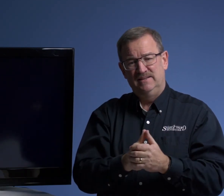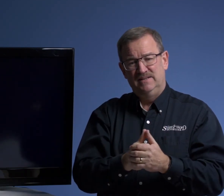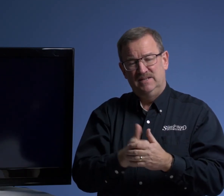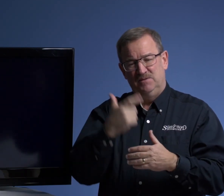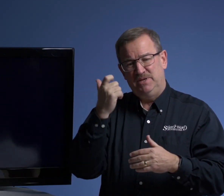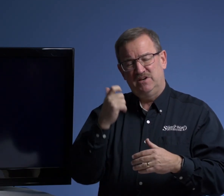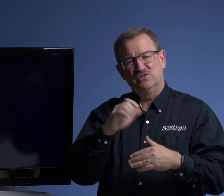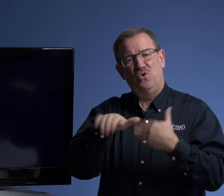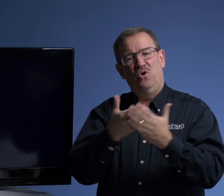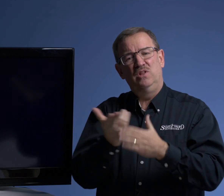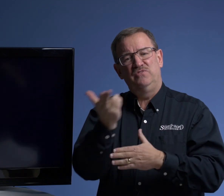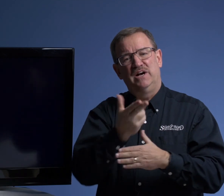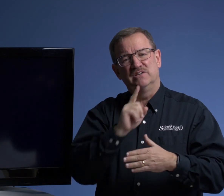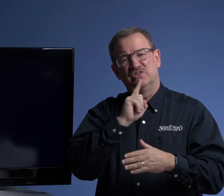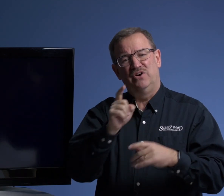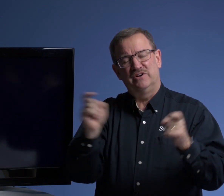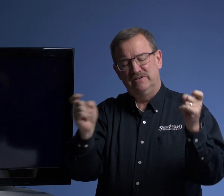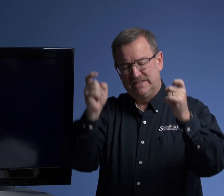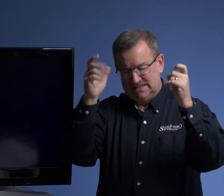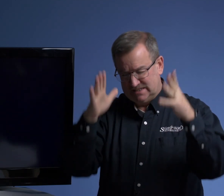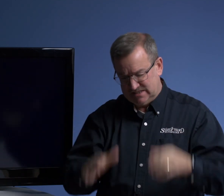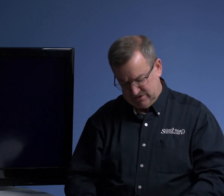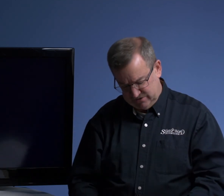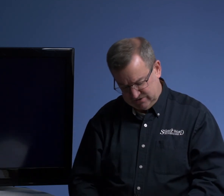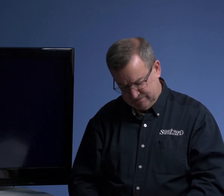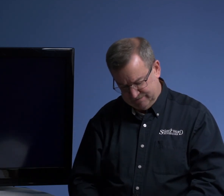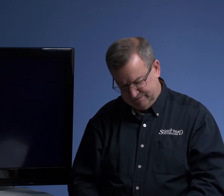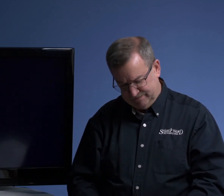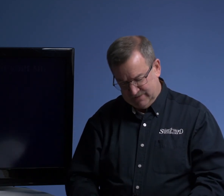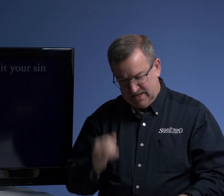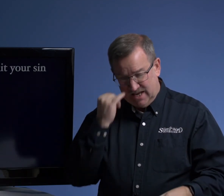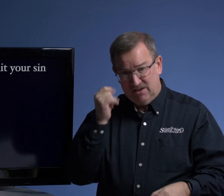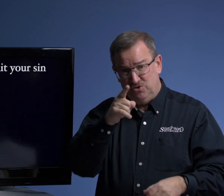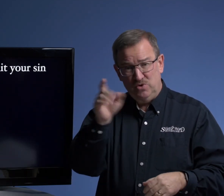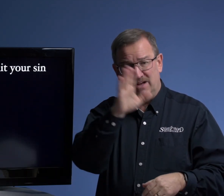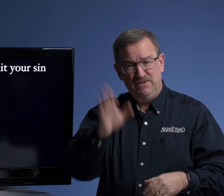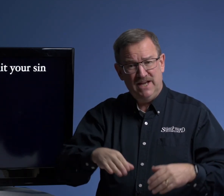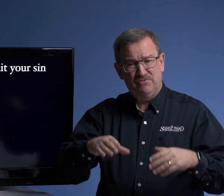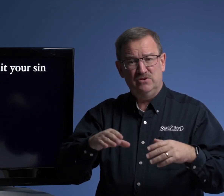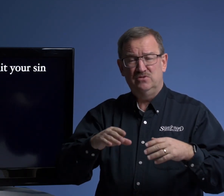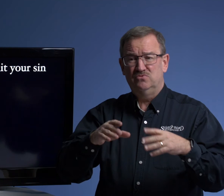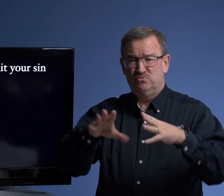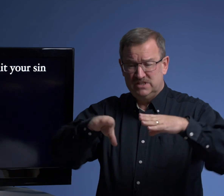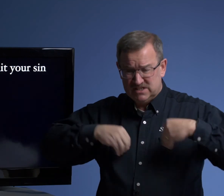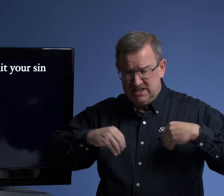Because all of us are sinners. If you have never received